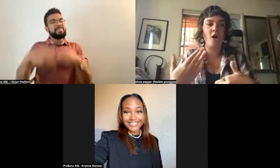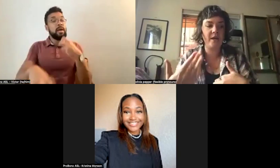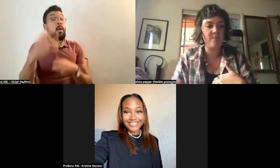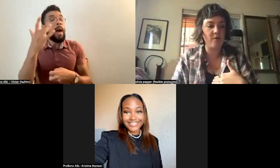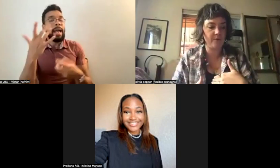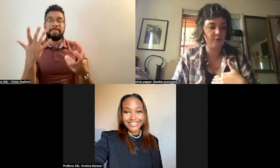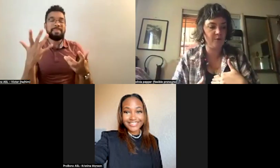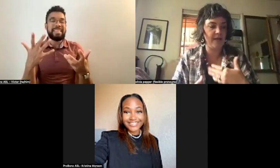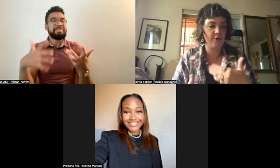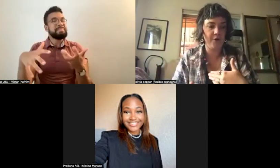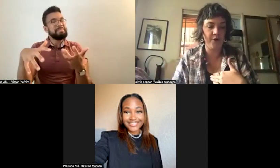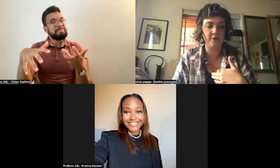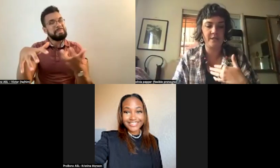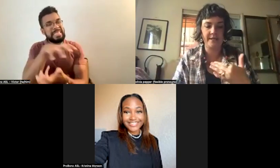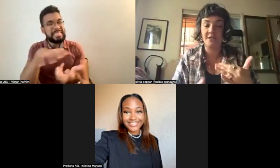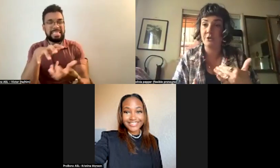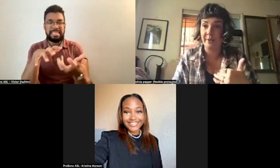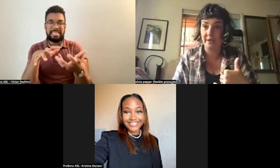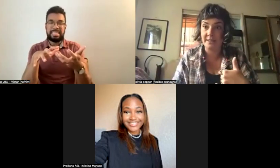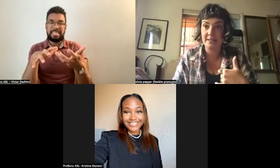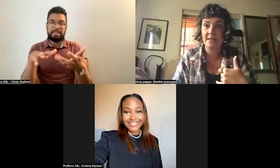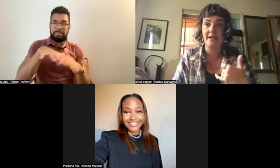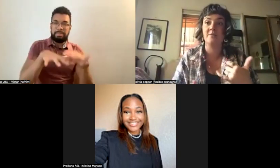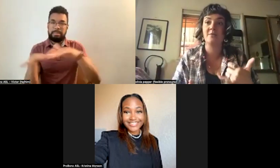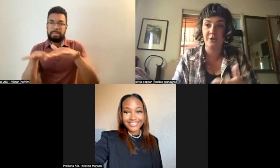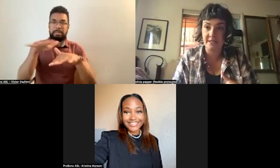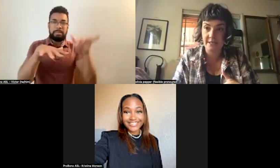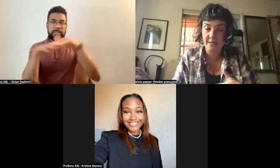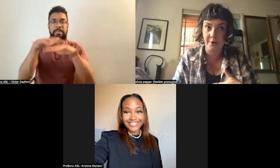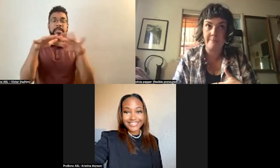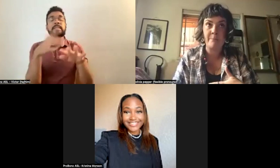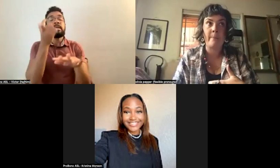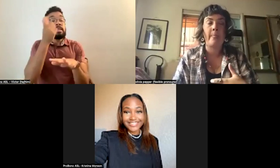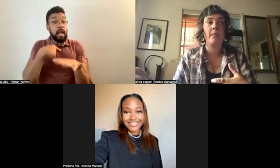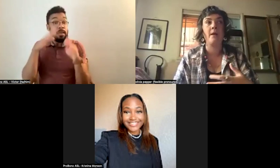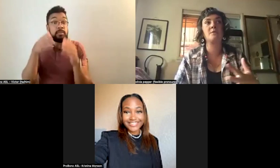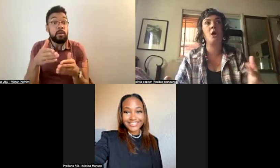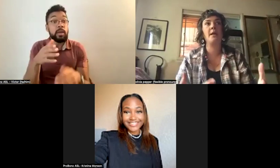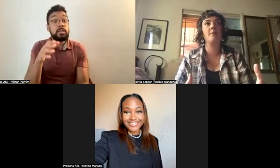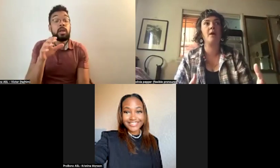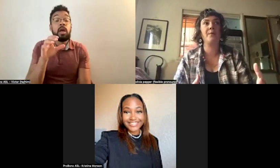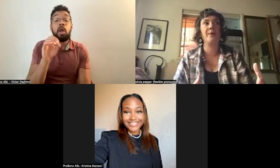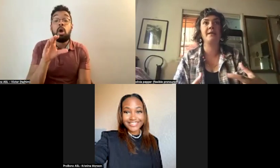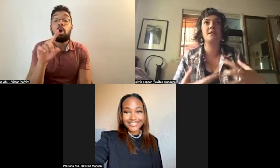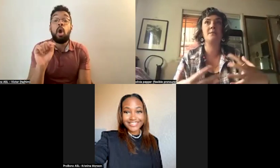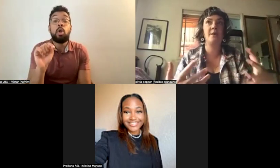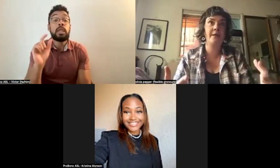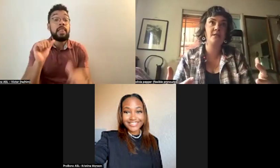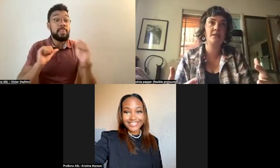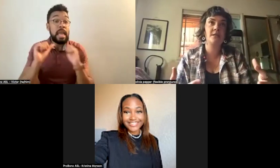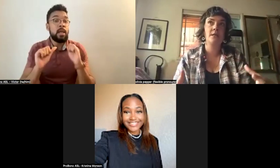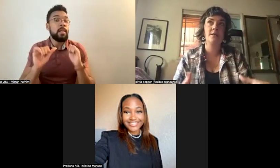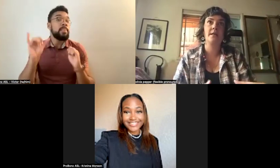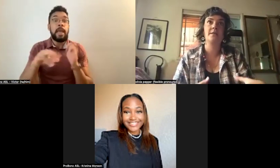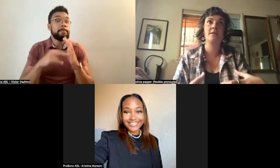I'm talking about ritual and occult and surrealist and absurdist theater, I'm talking about an experience